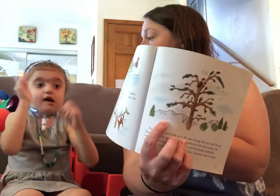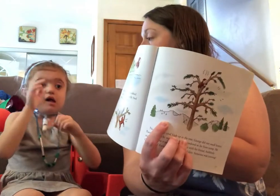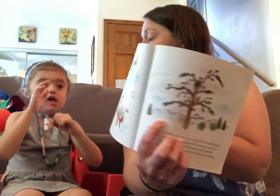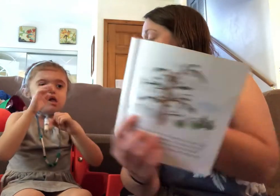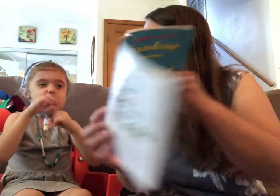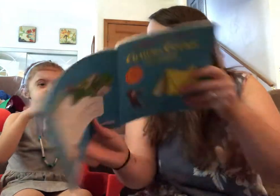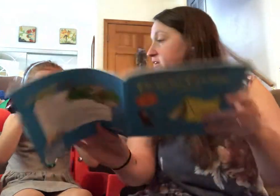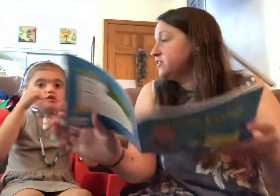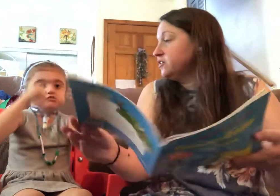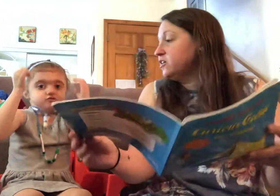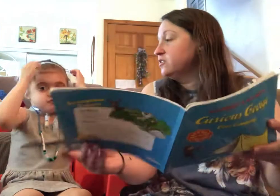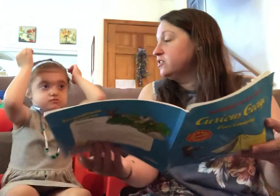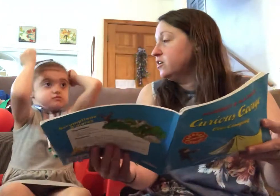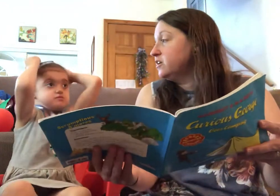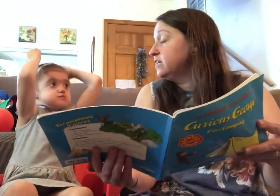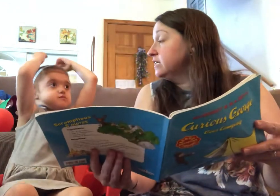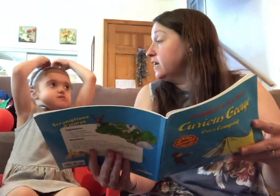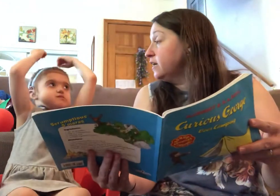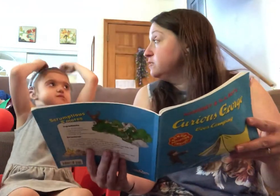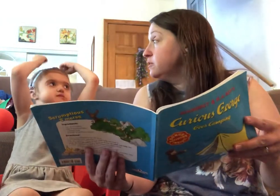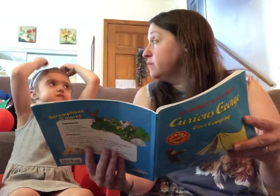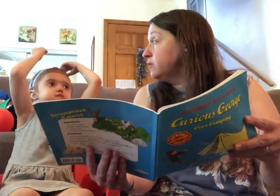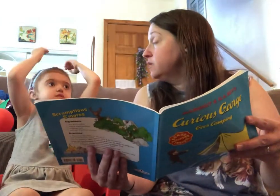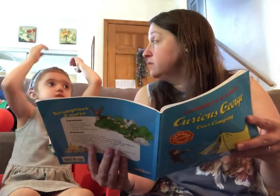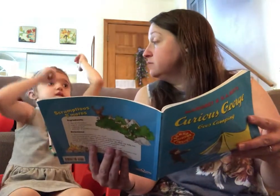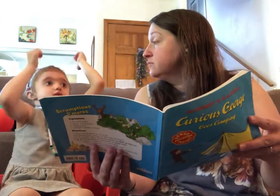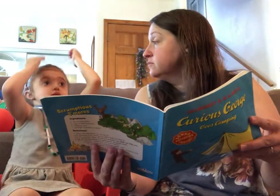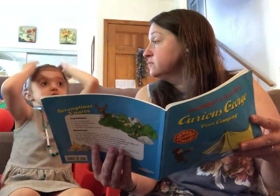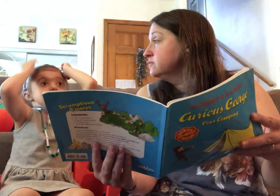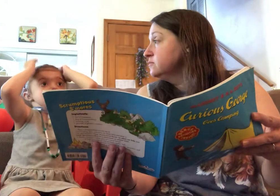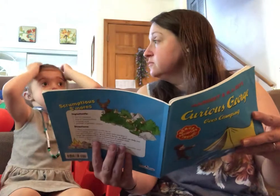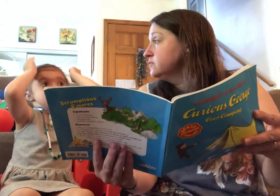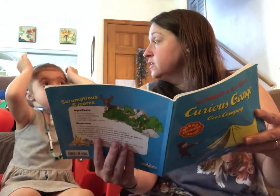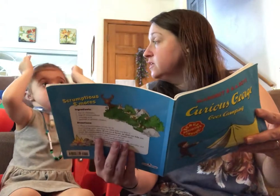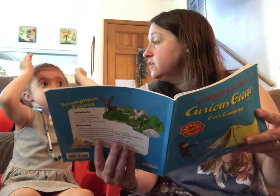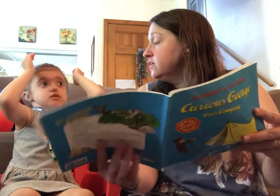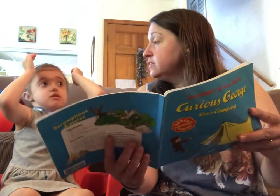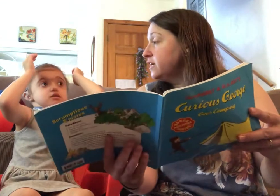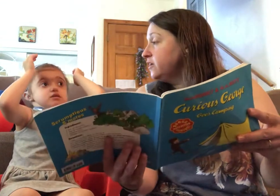And he thought and thought and he climbed the mountain? And his hair?